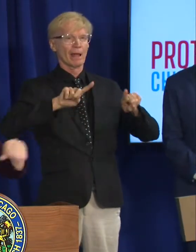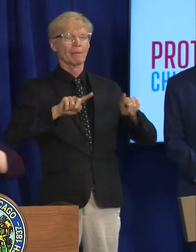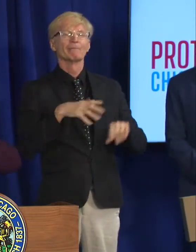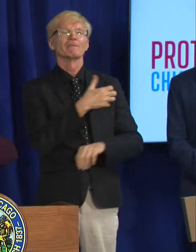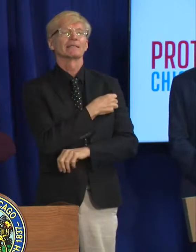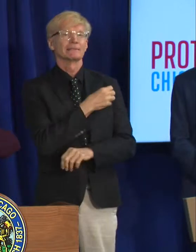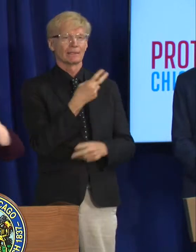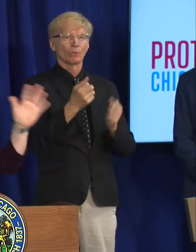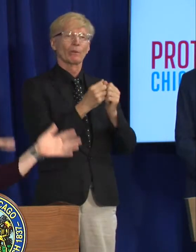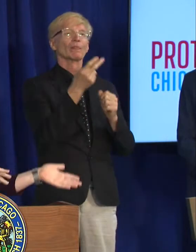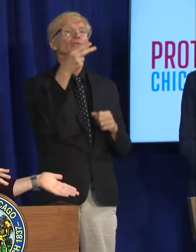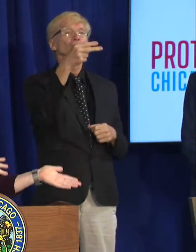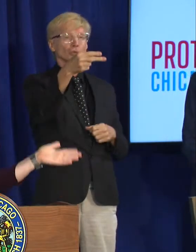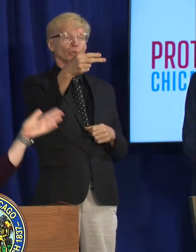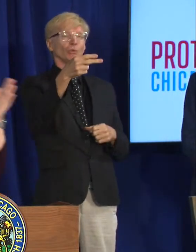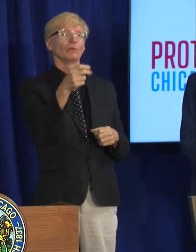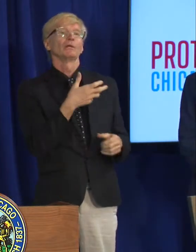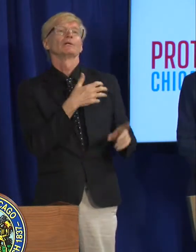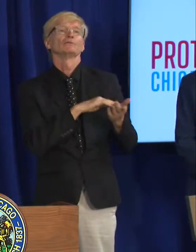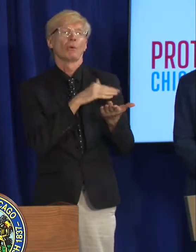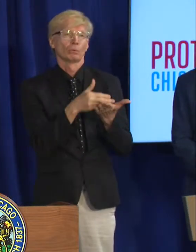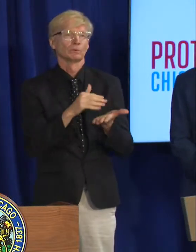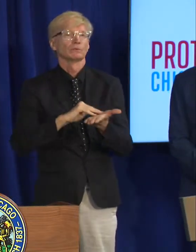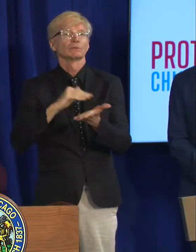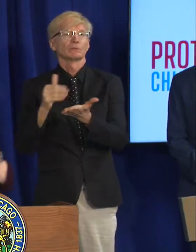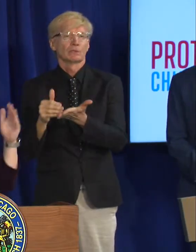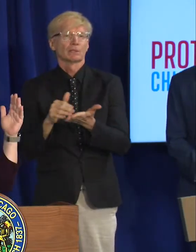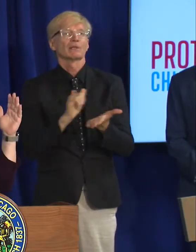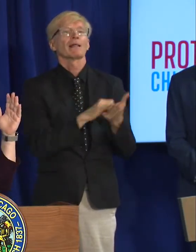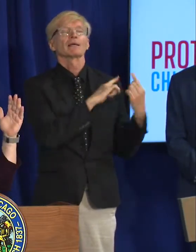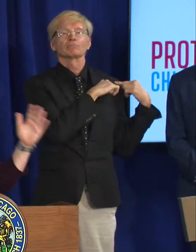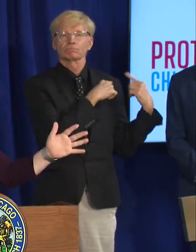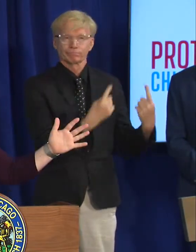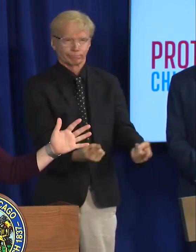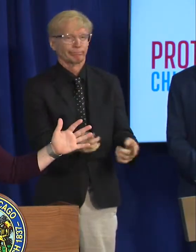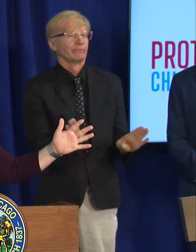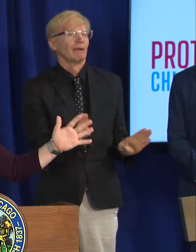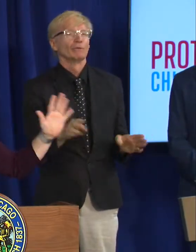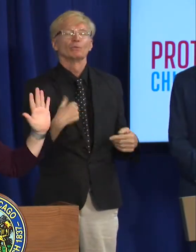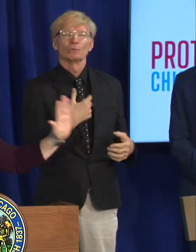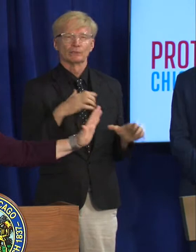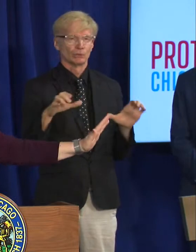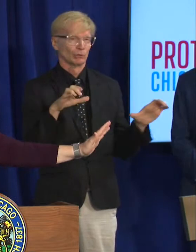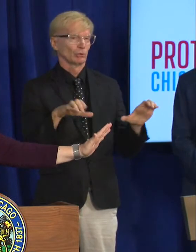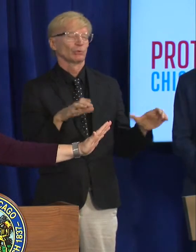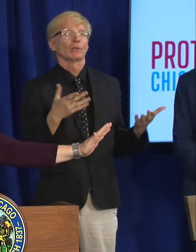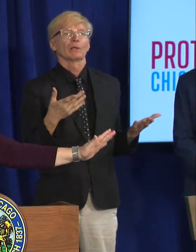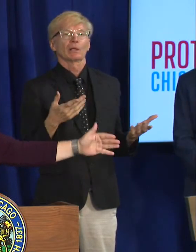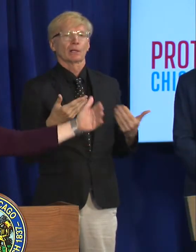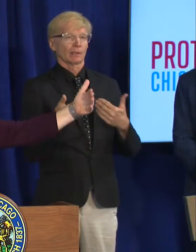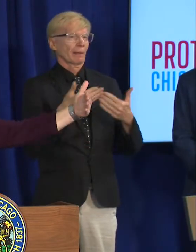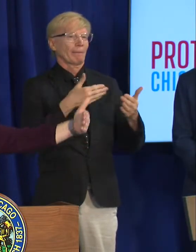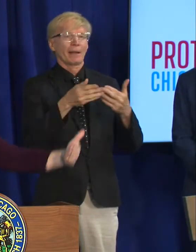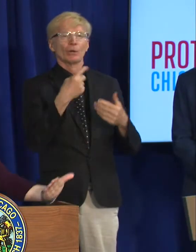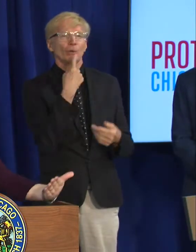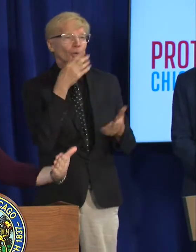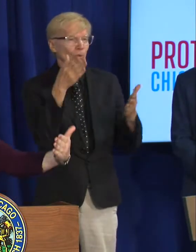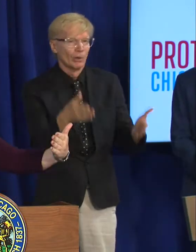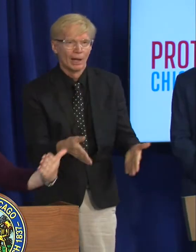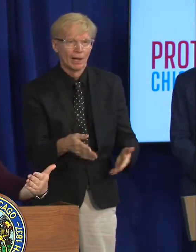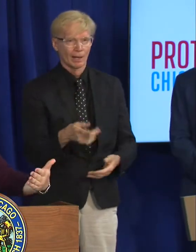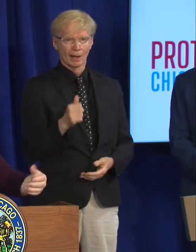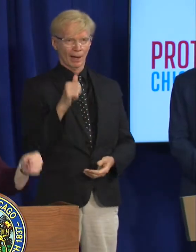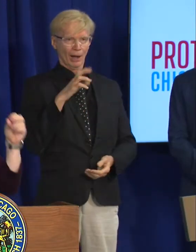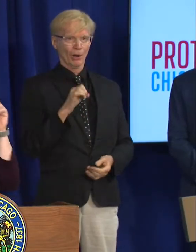doses that has happened that will continue to happen doesn't matter who you are doesn't matter what other risk factors if you're a